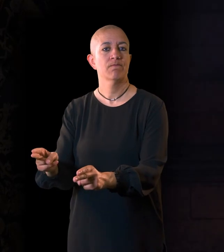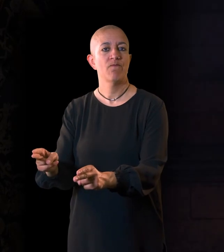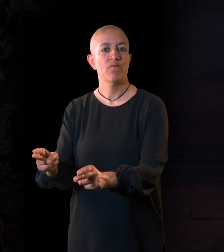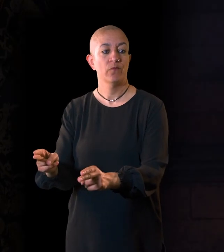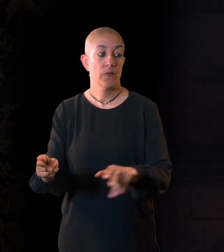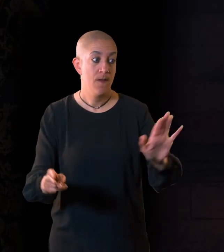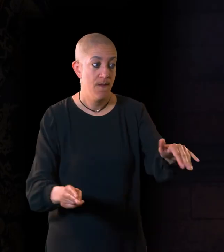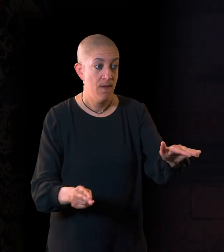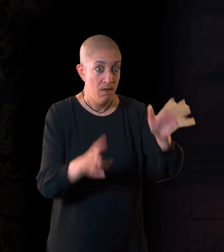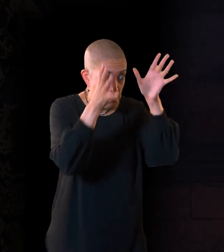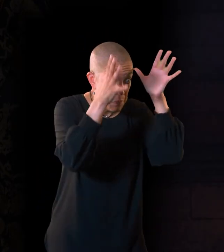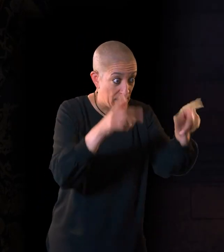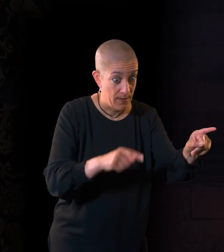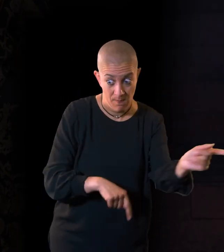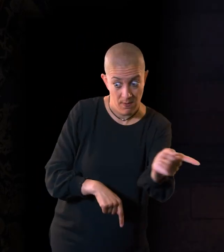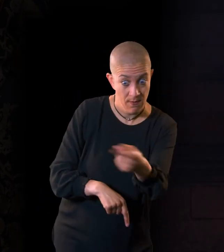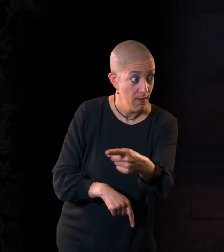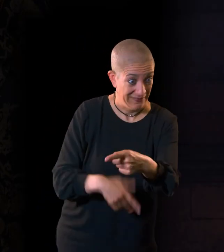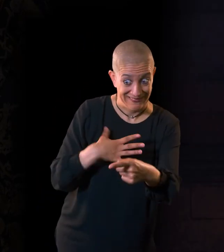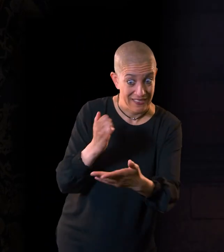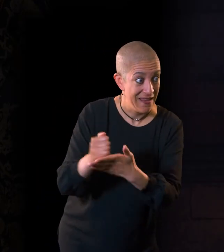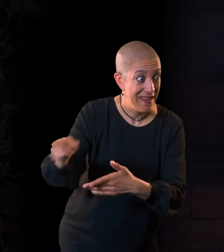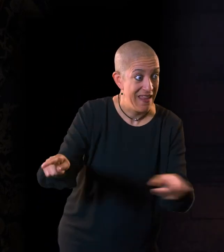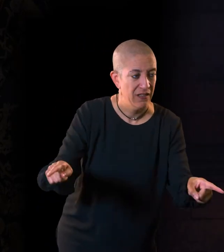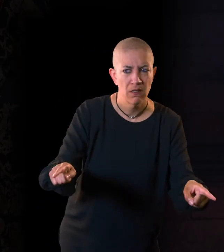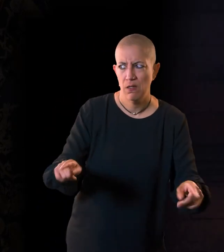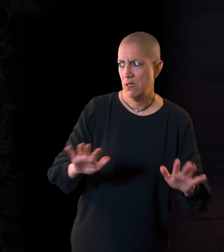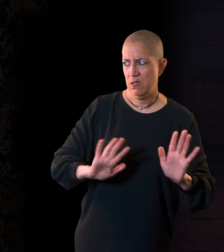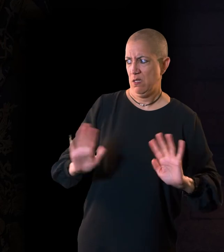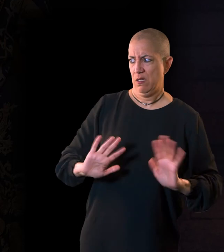Buckingham is reluctant and realises that Richard now doesn't trust him.